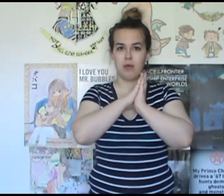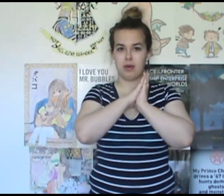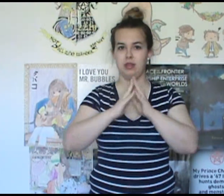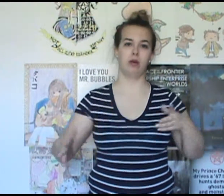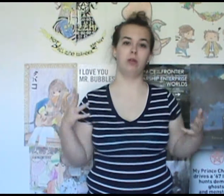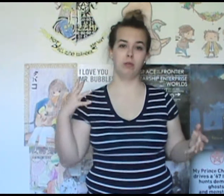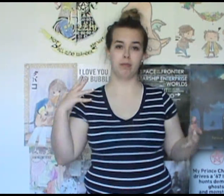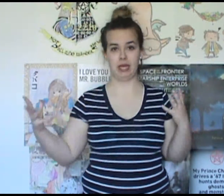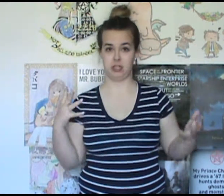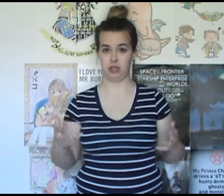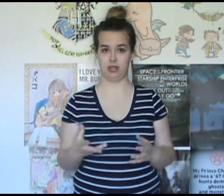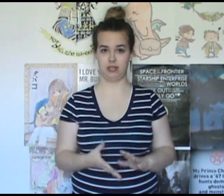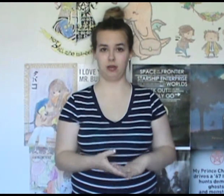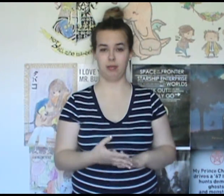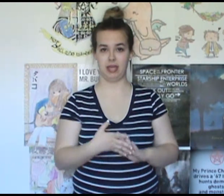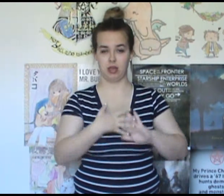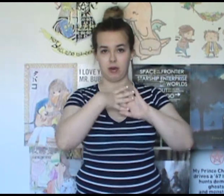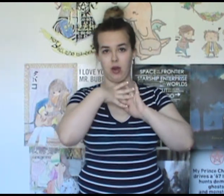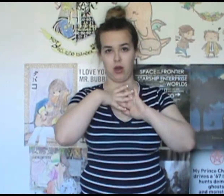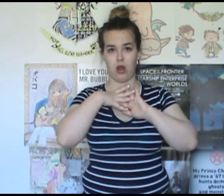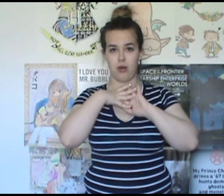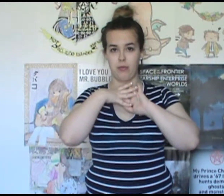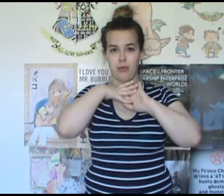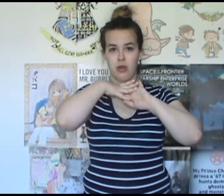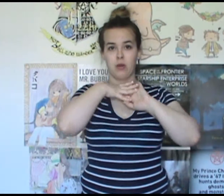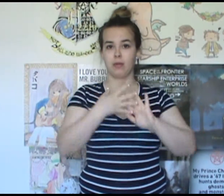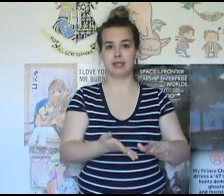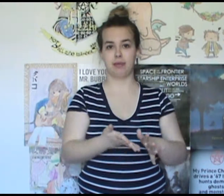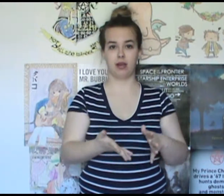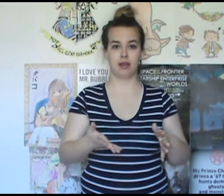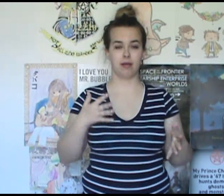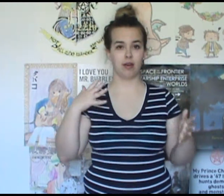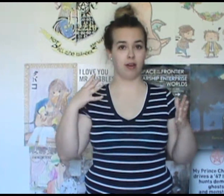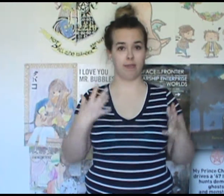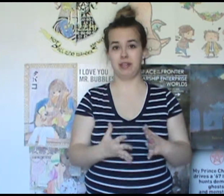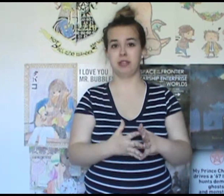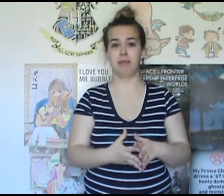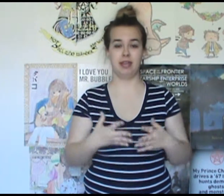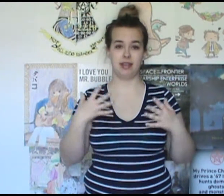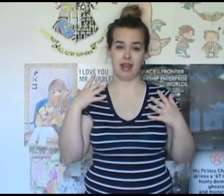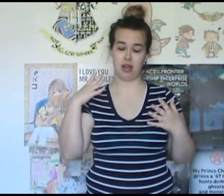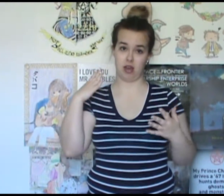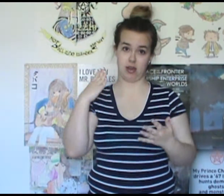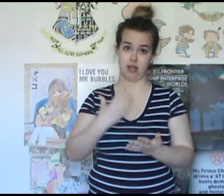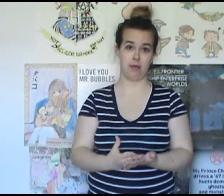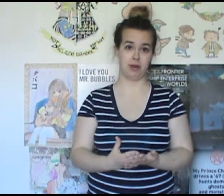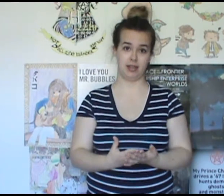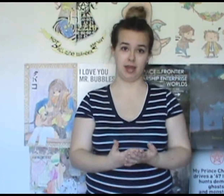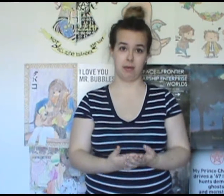With the whole main chunk of the story being around Risa Park officially being dead on the operating table